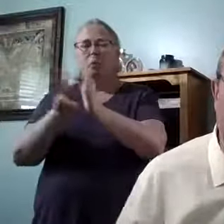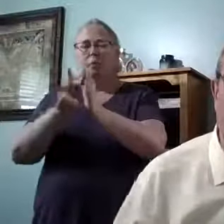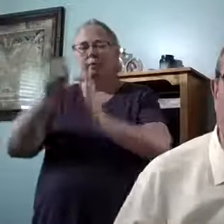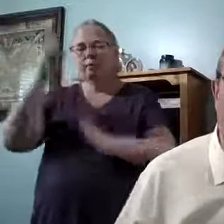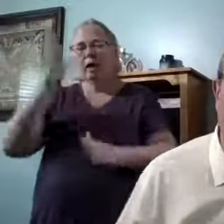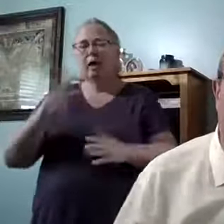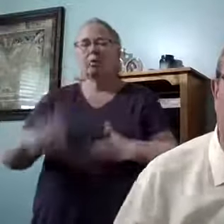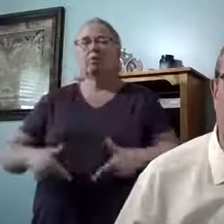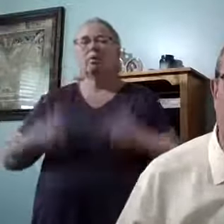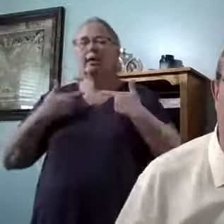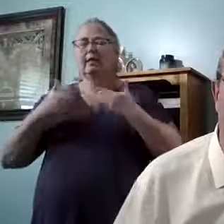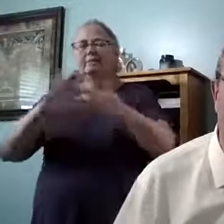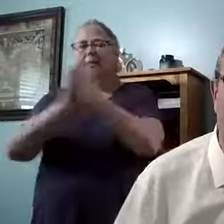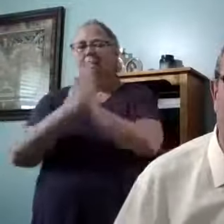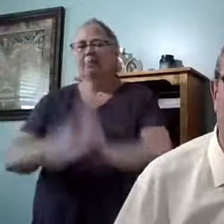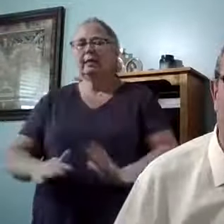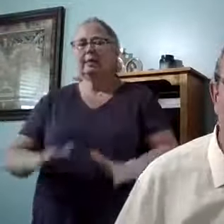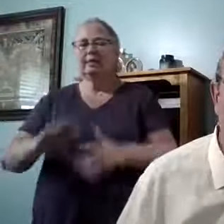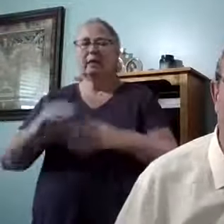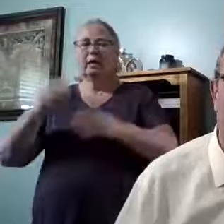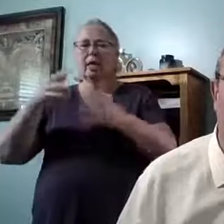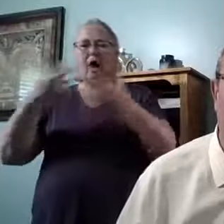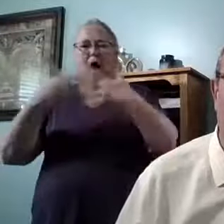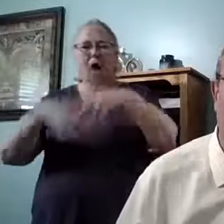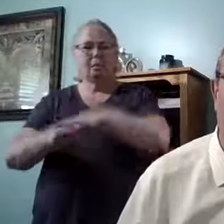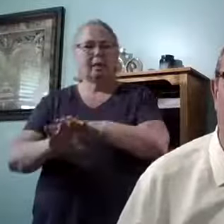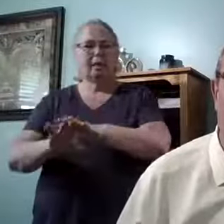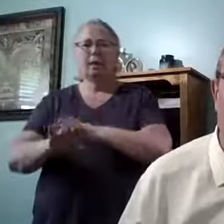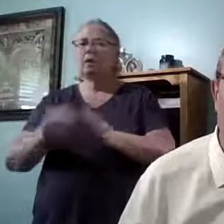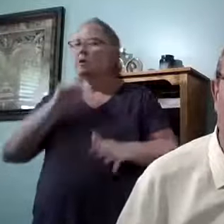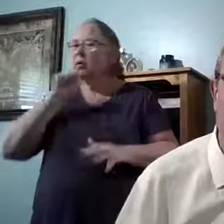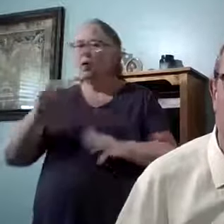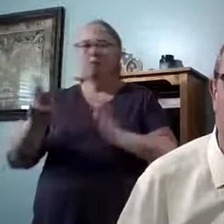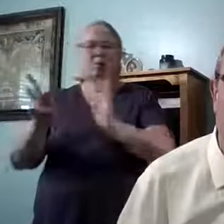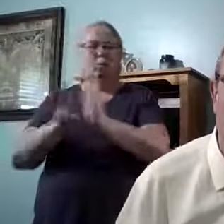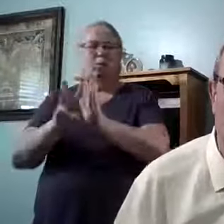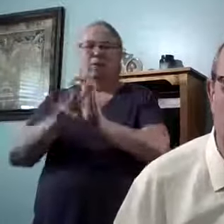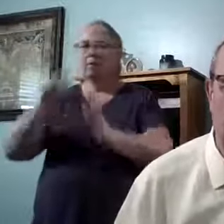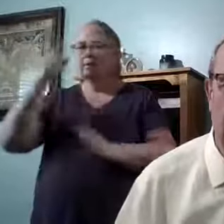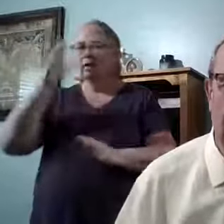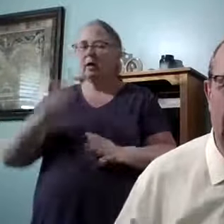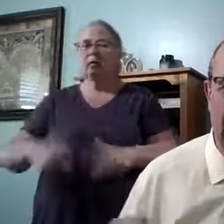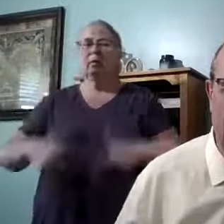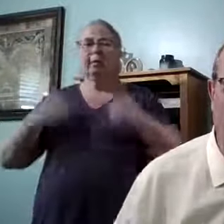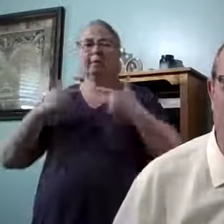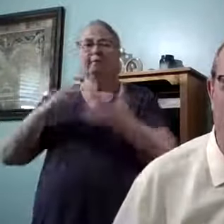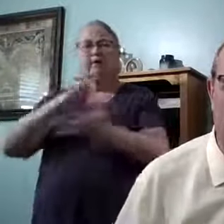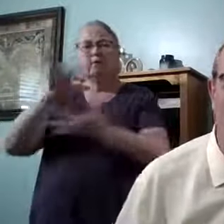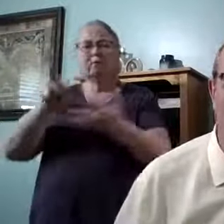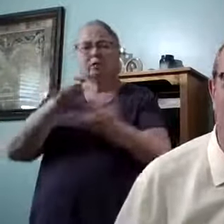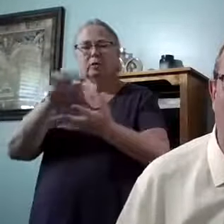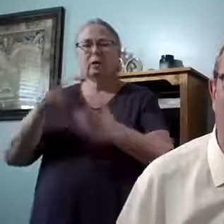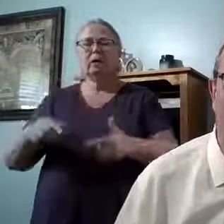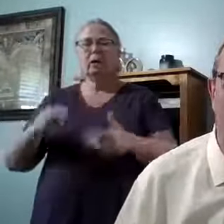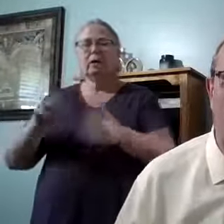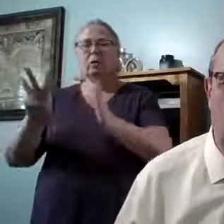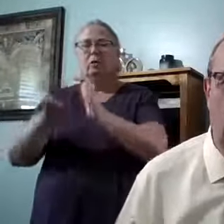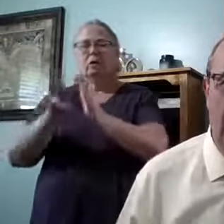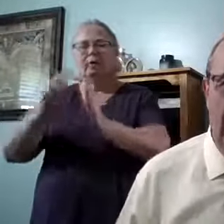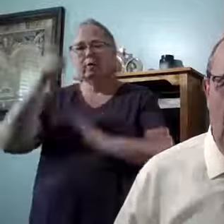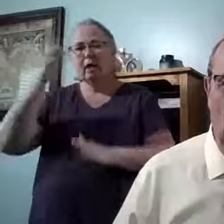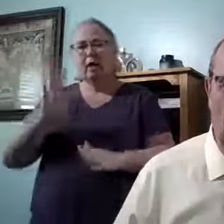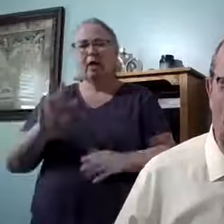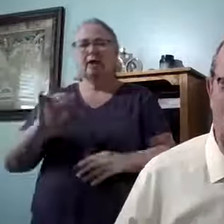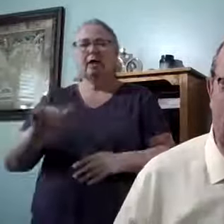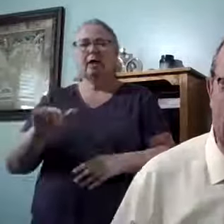that we live in peace and harmony. It's not the will of God. We live in confusion. It's not the will of God that